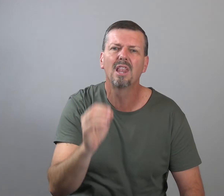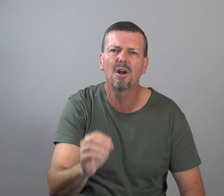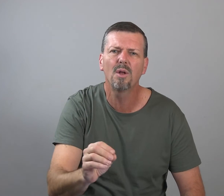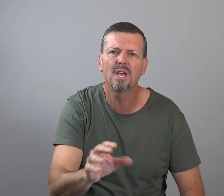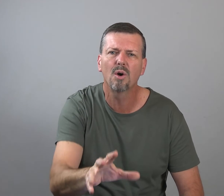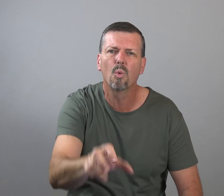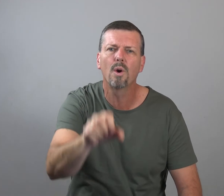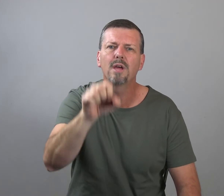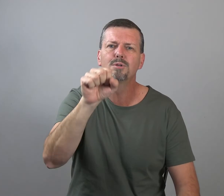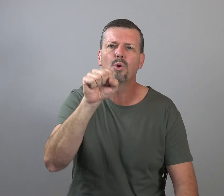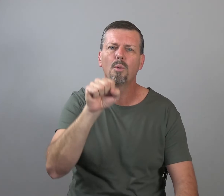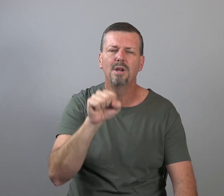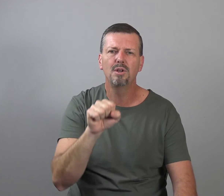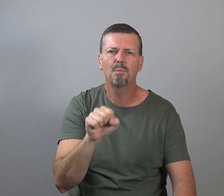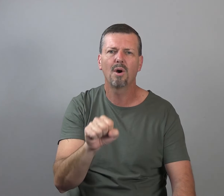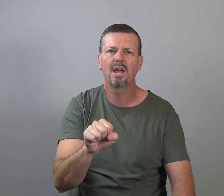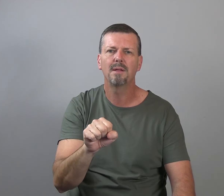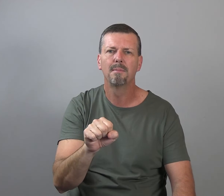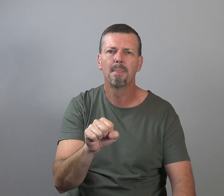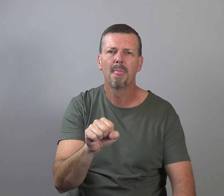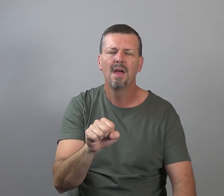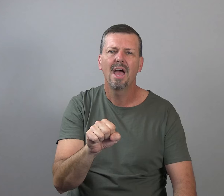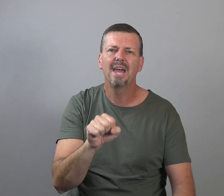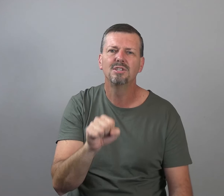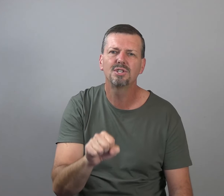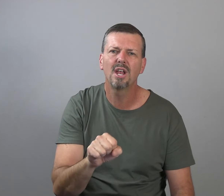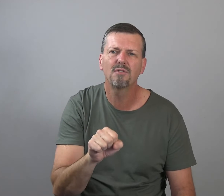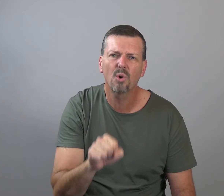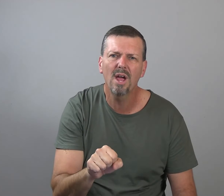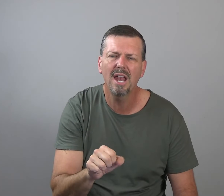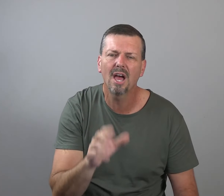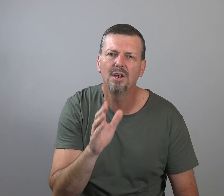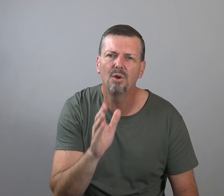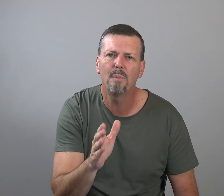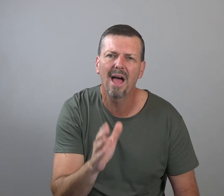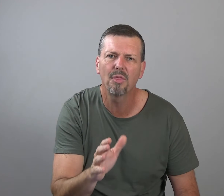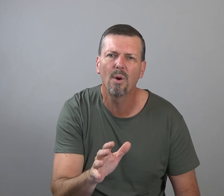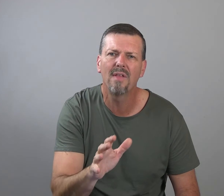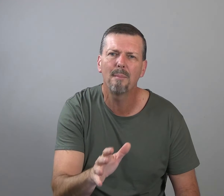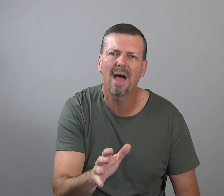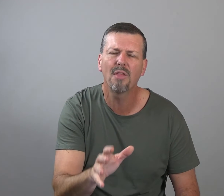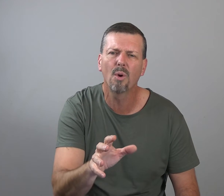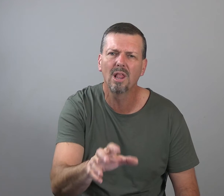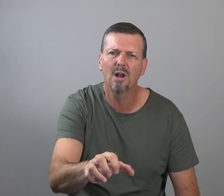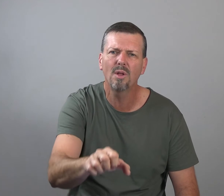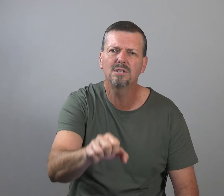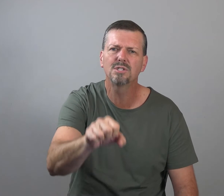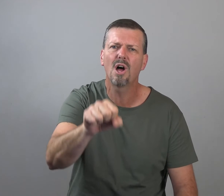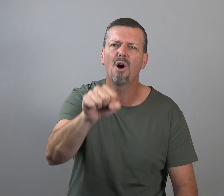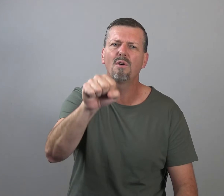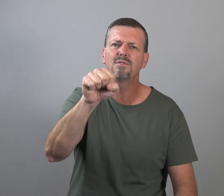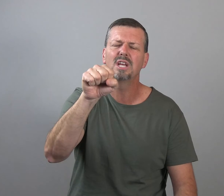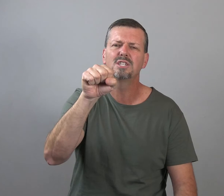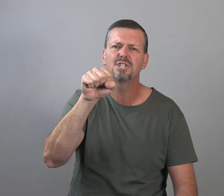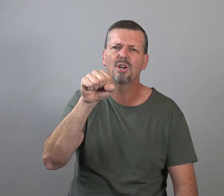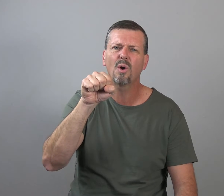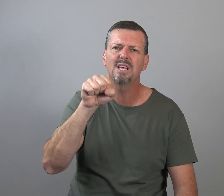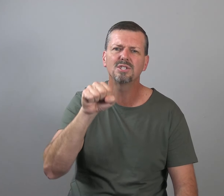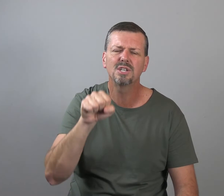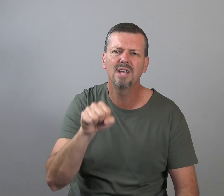literally get reabsorbed into your brain. And instead of creating a new pathway, that pathway literally dissolves and disintegrates to